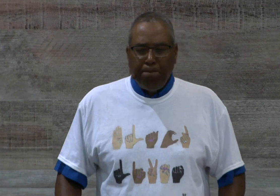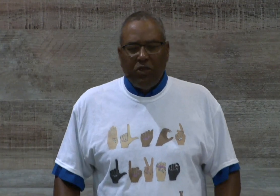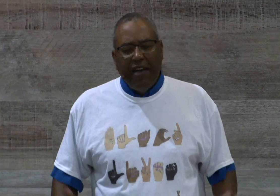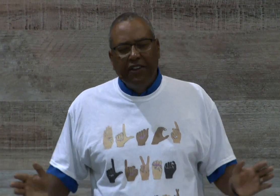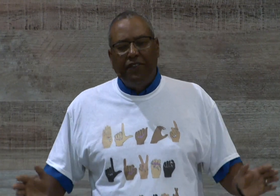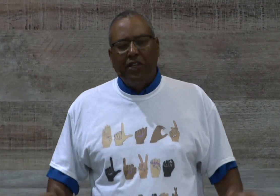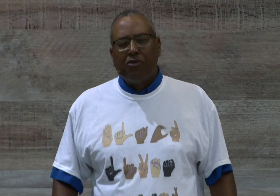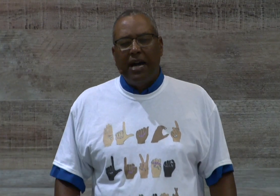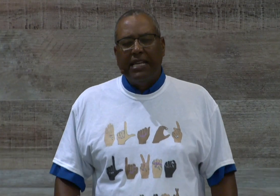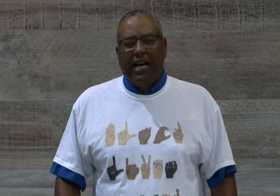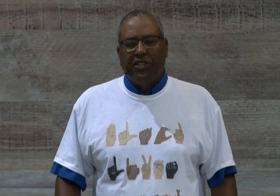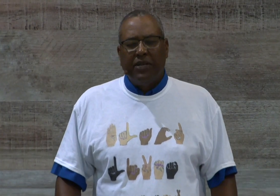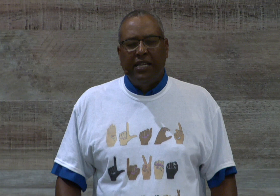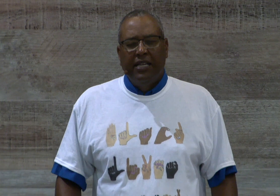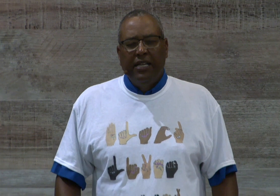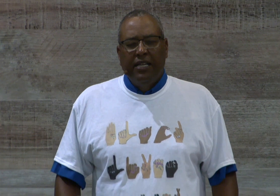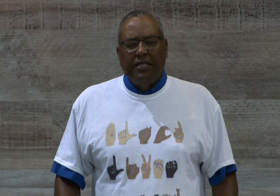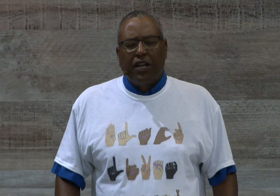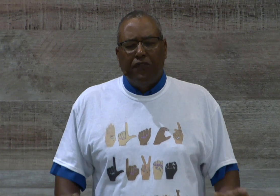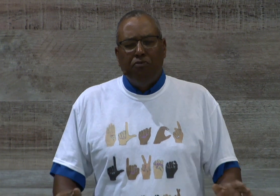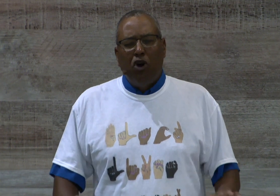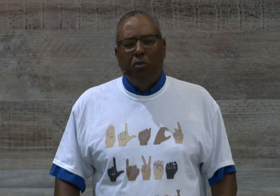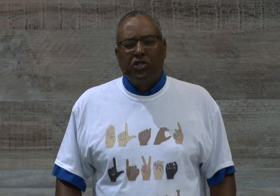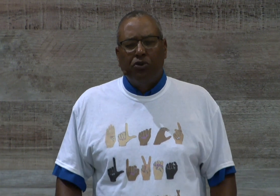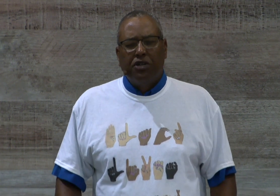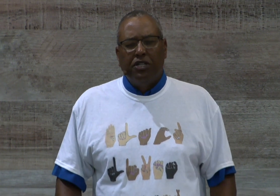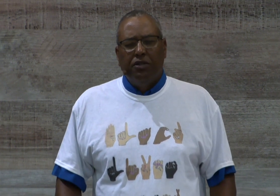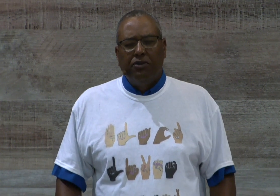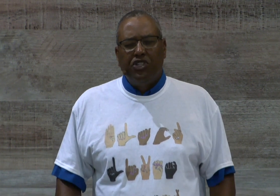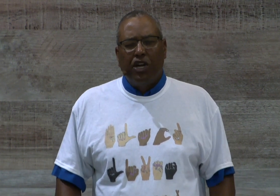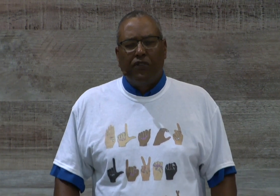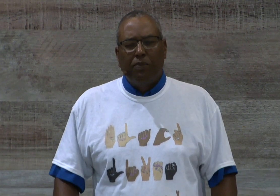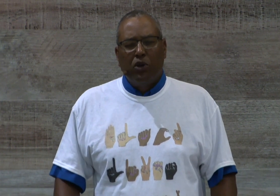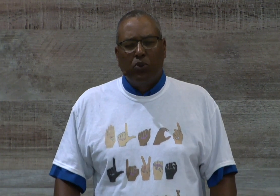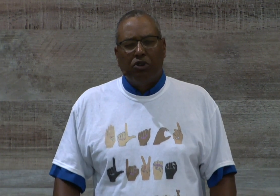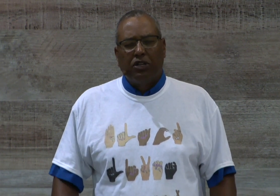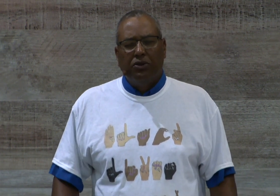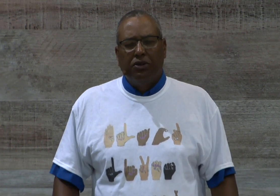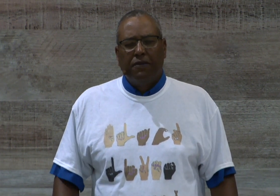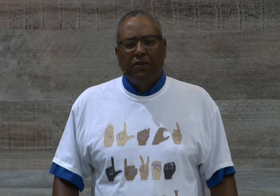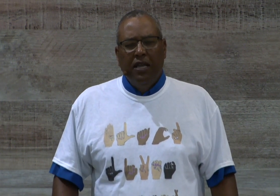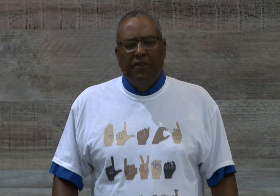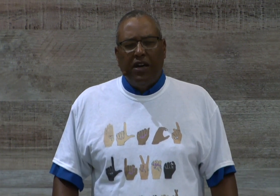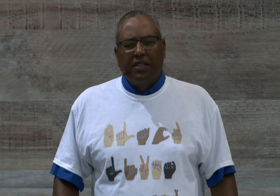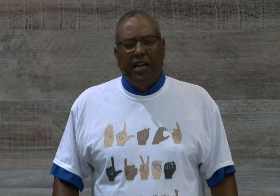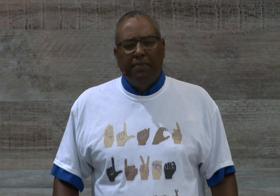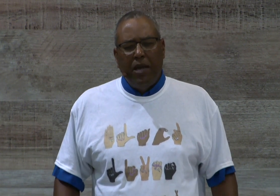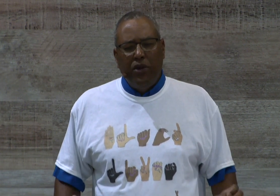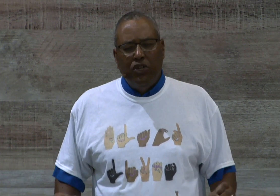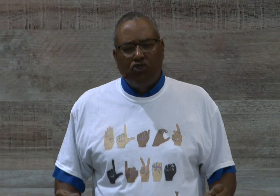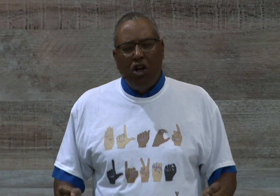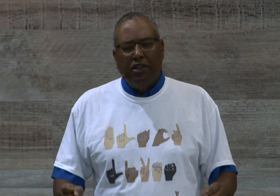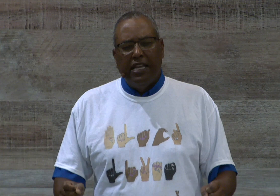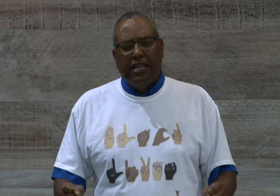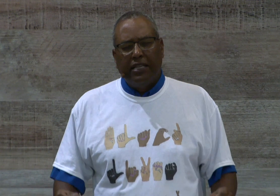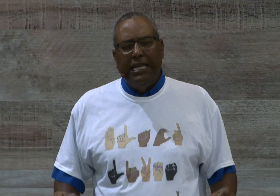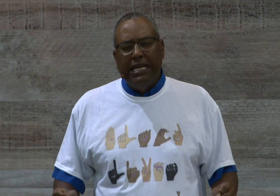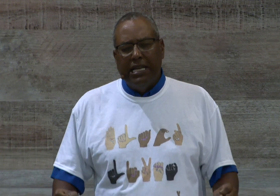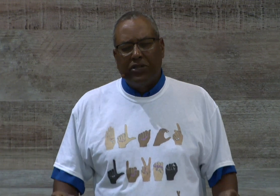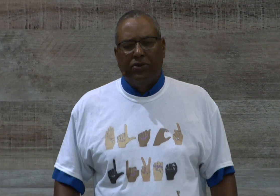Heavenly Father, mighty God, as we take a few moments, Lord, to share from your word, Lord. Lord, Father God, may we draw in, lean in, Lord,